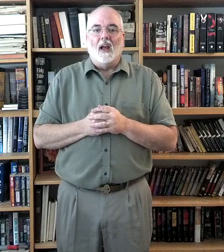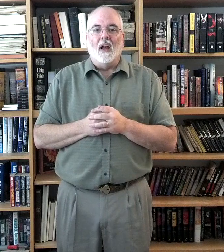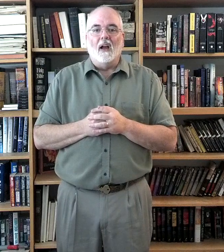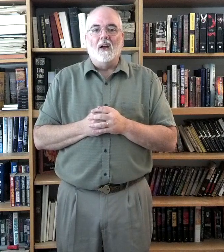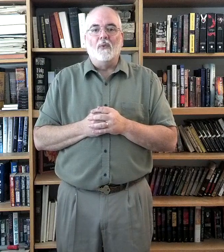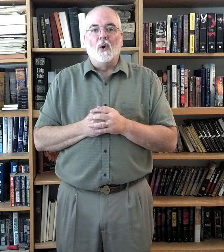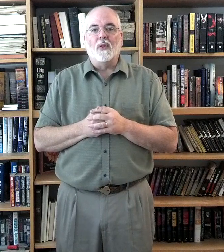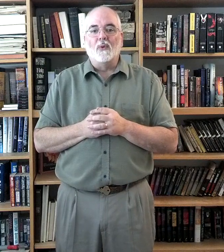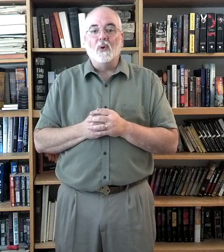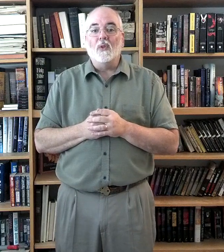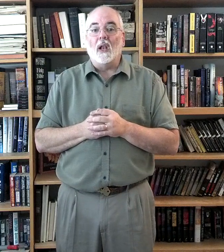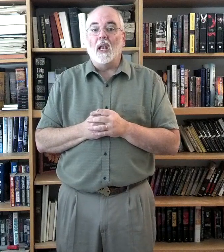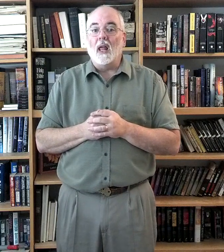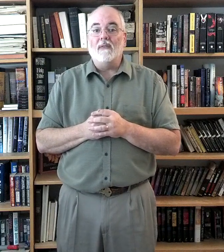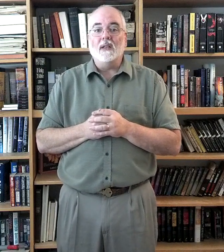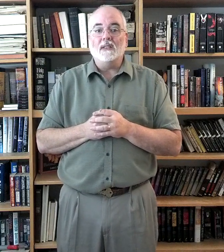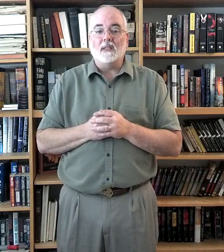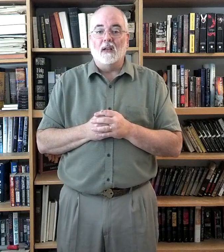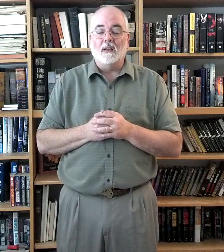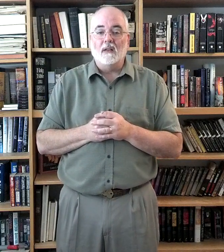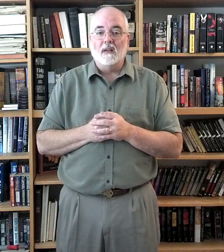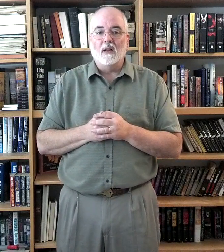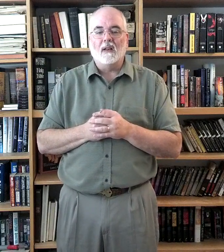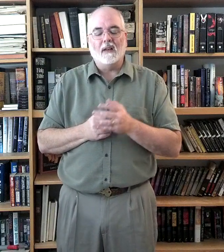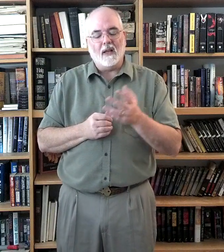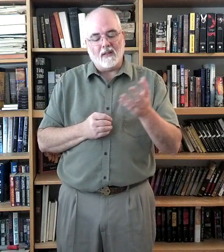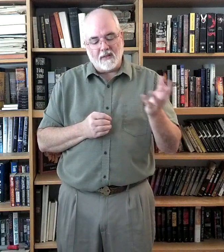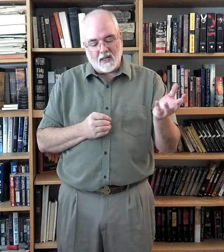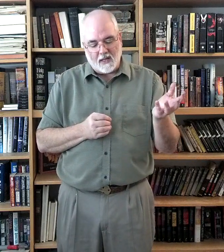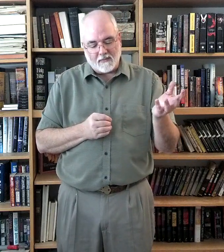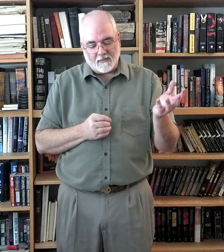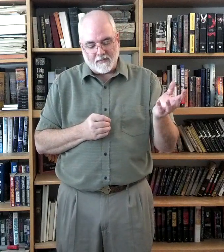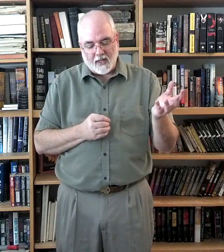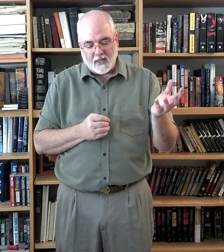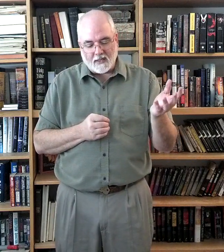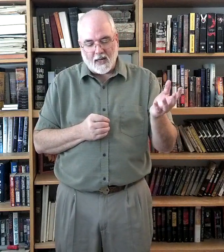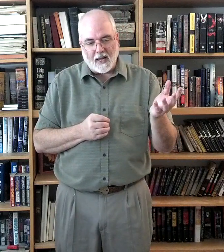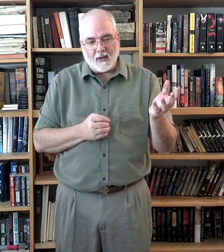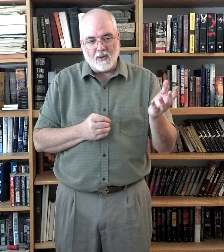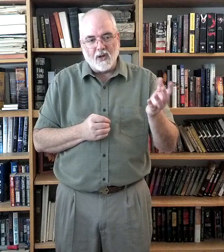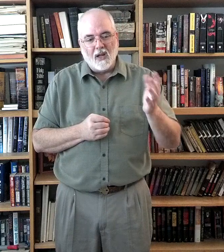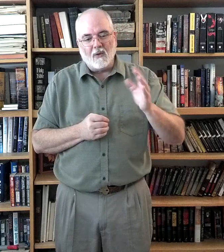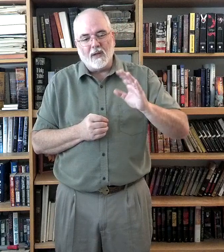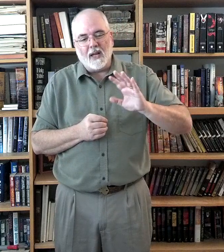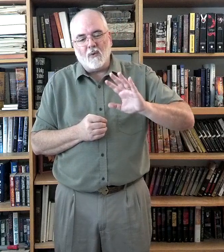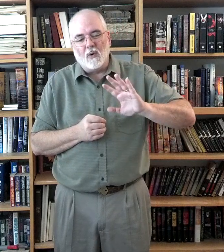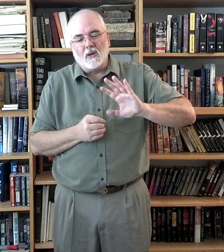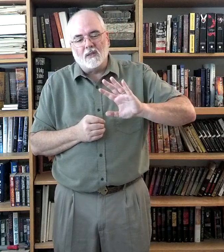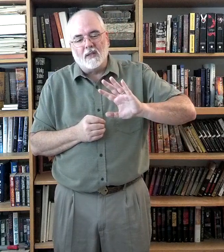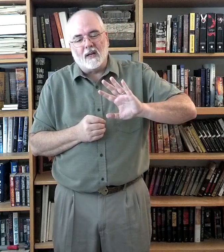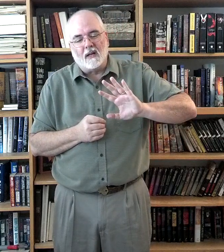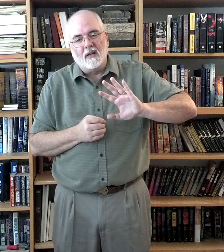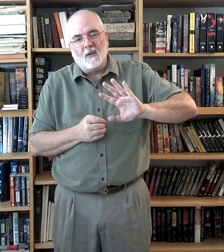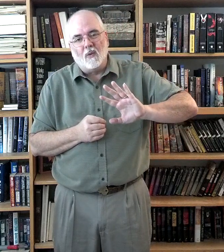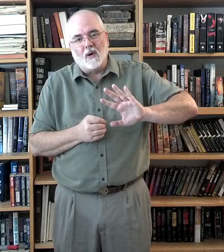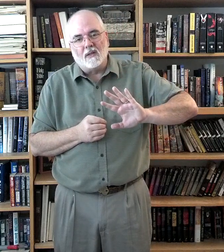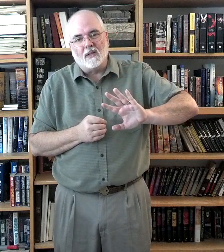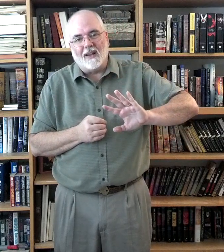For, through the loving Son, now the, in sign language, we take words, little words like